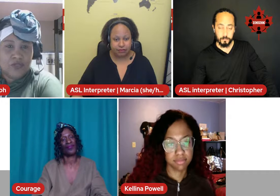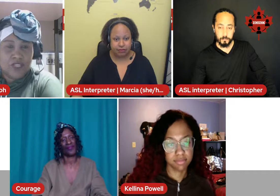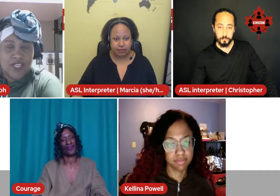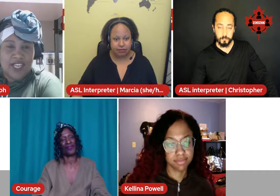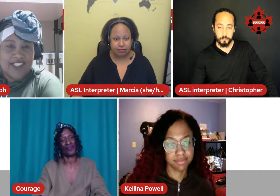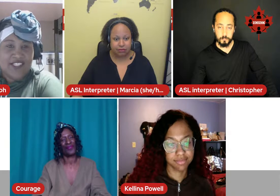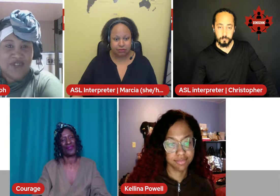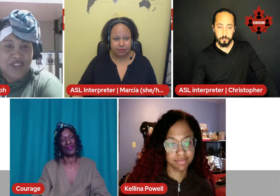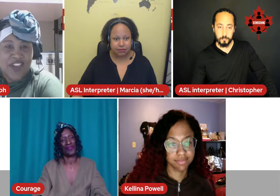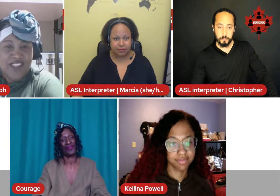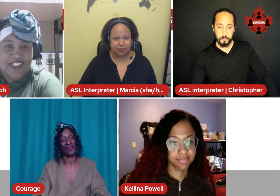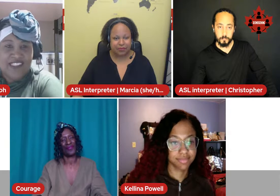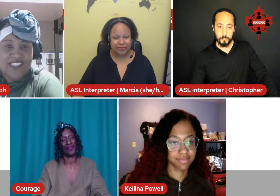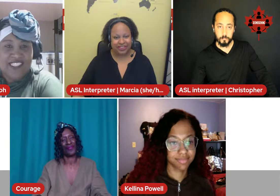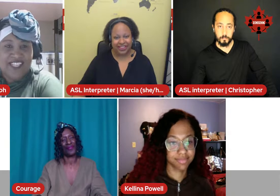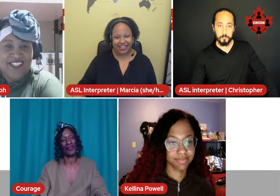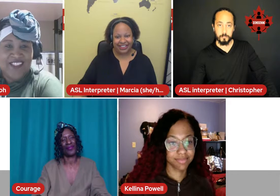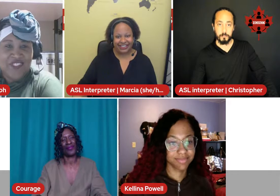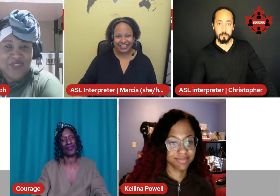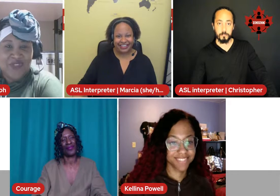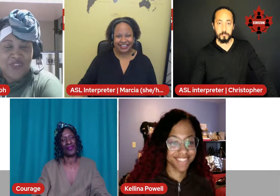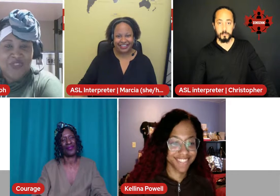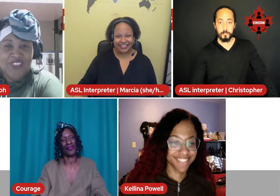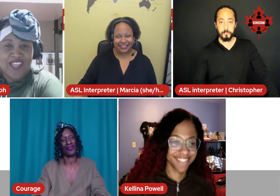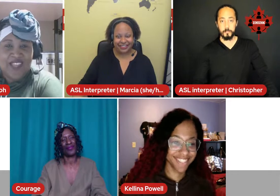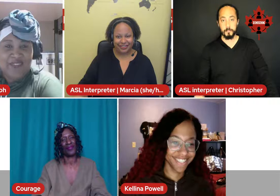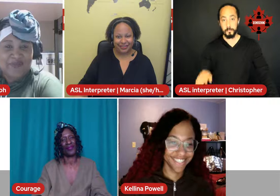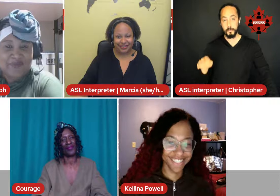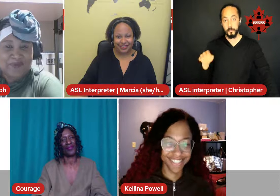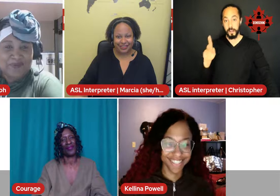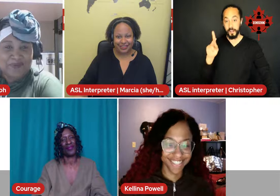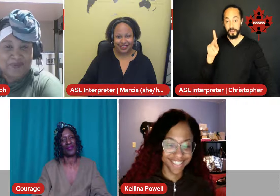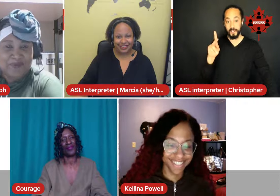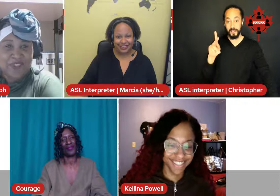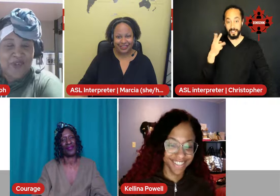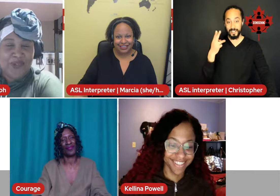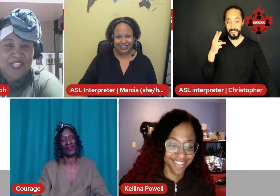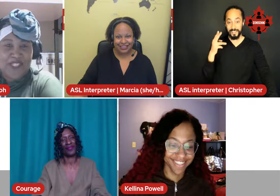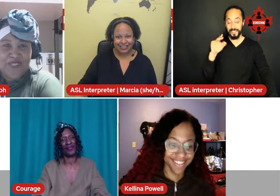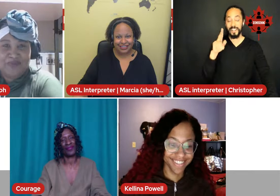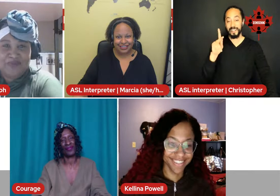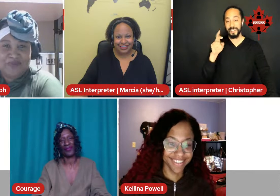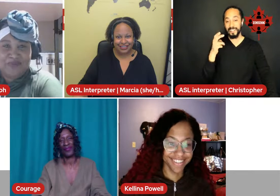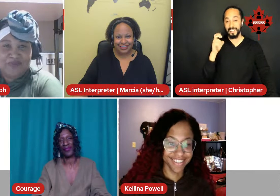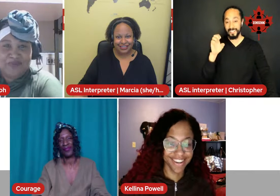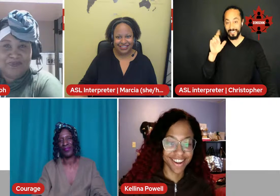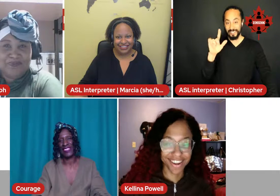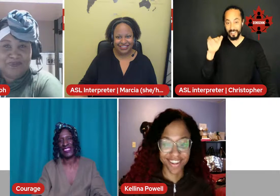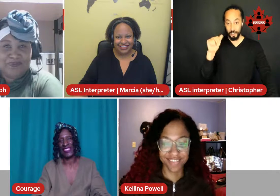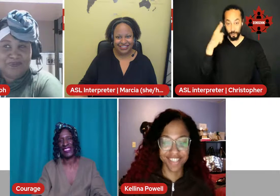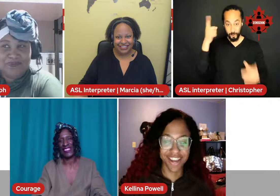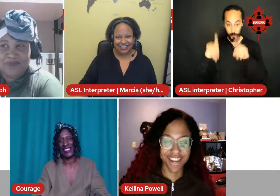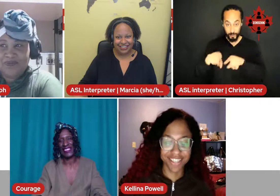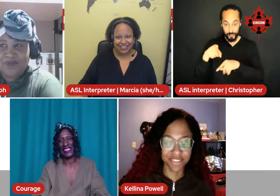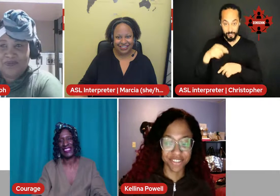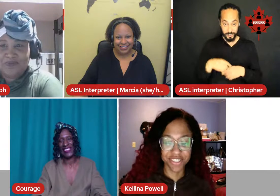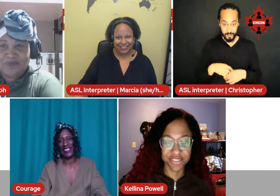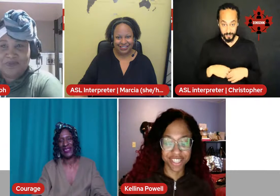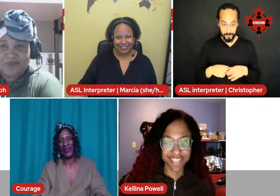I see you nodding, Kalina. You agree with that? With courage? Um, yeah, I totally agree.